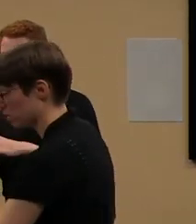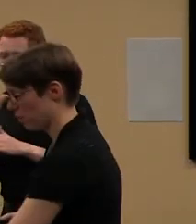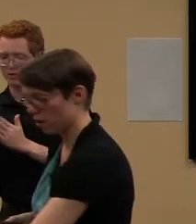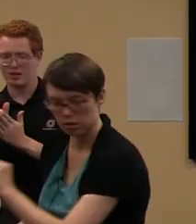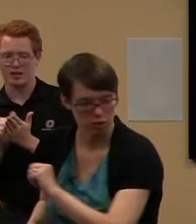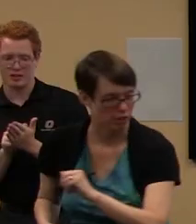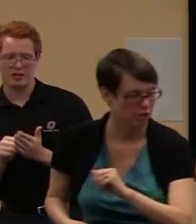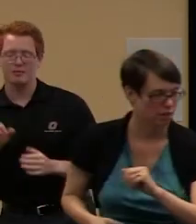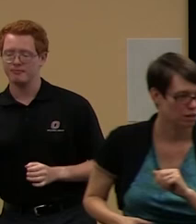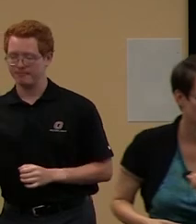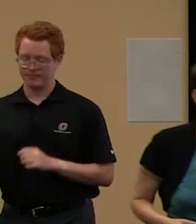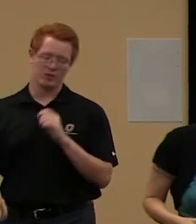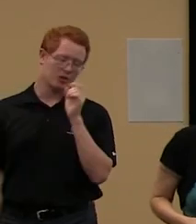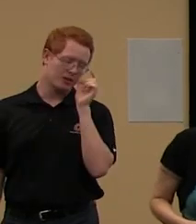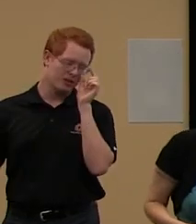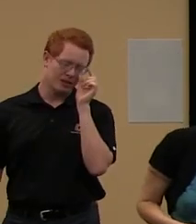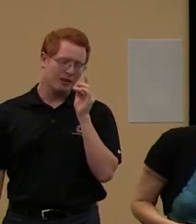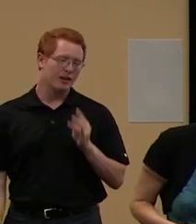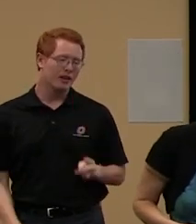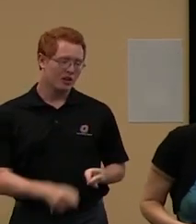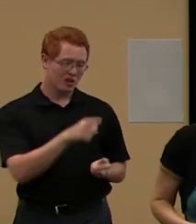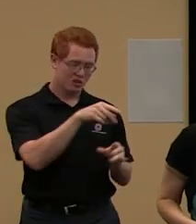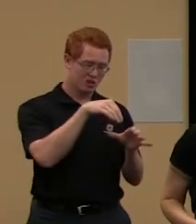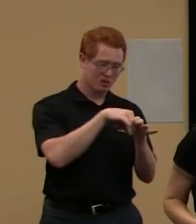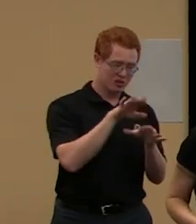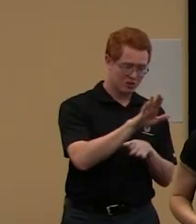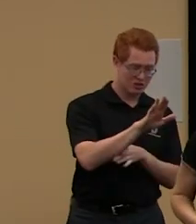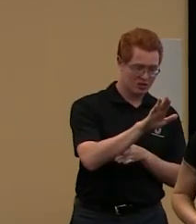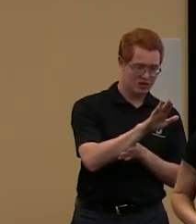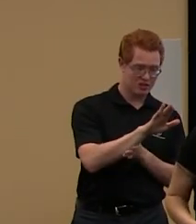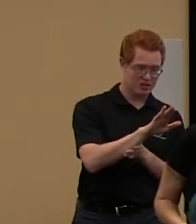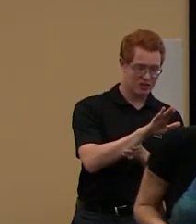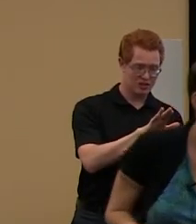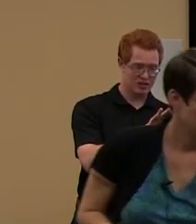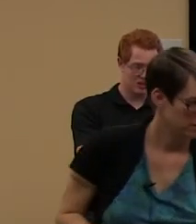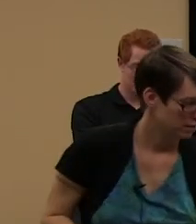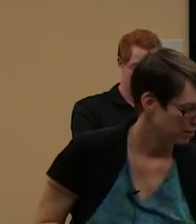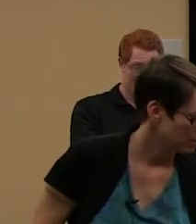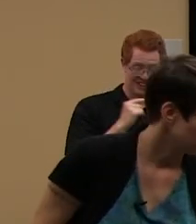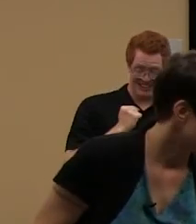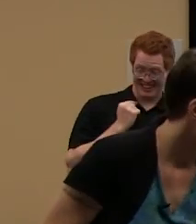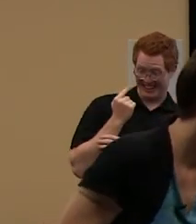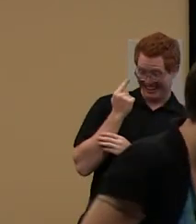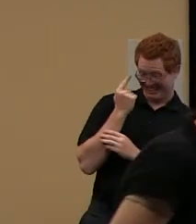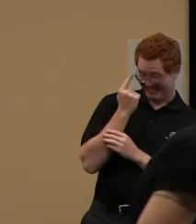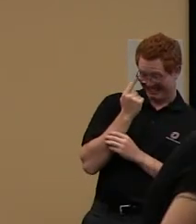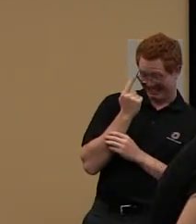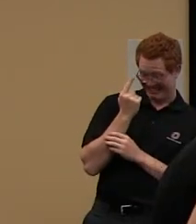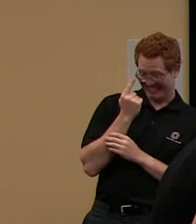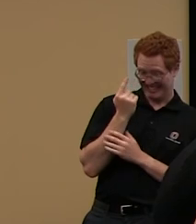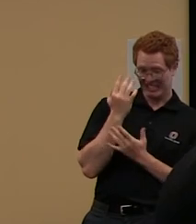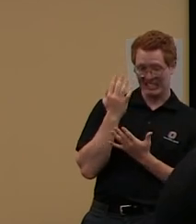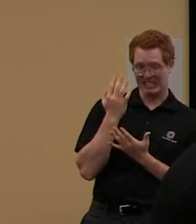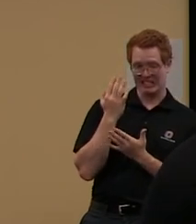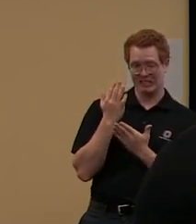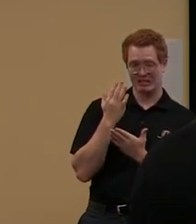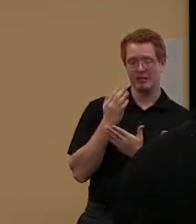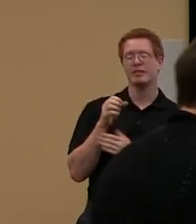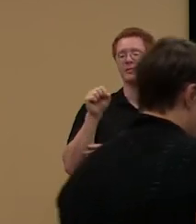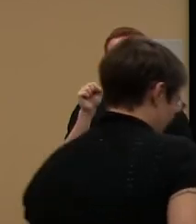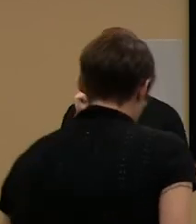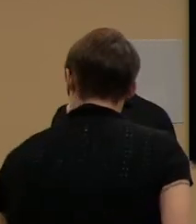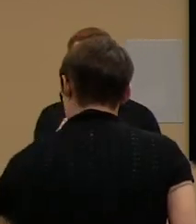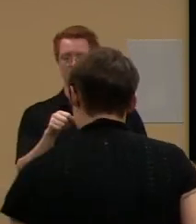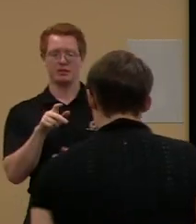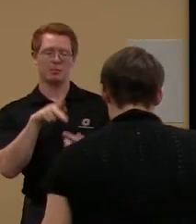all as well good are you into your library account here yes there you go